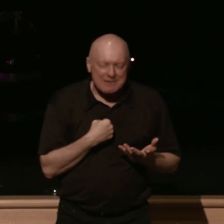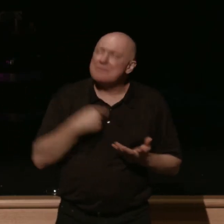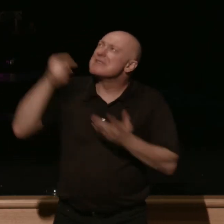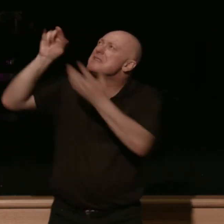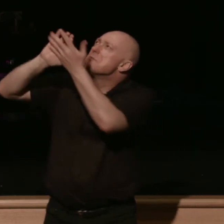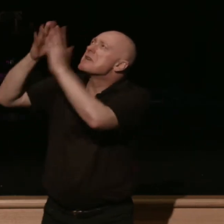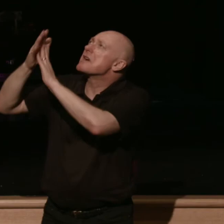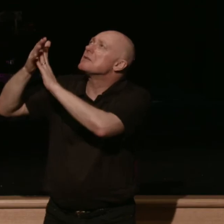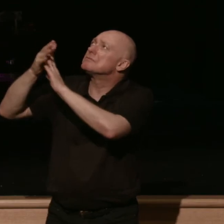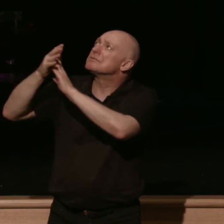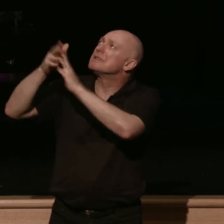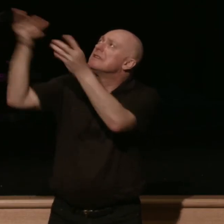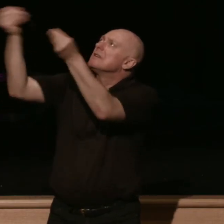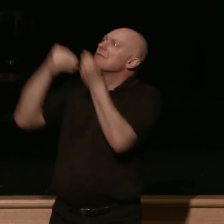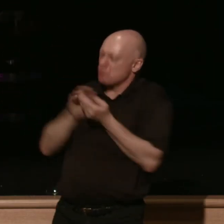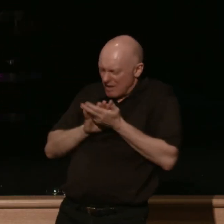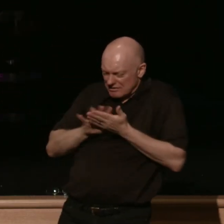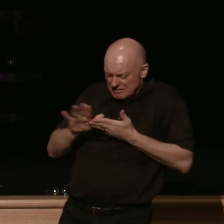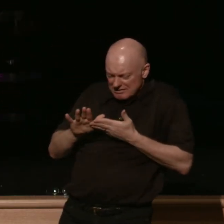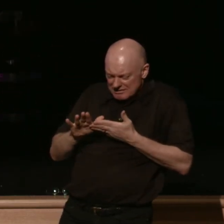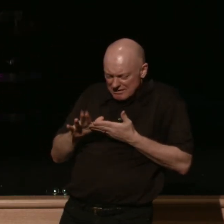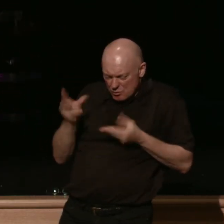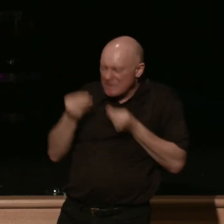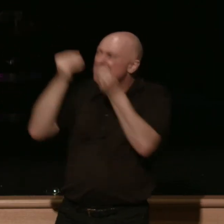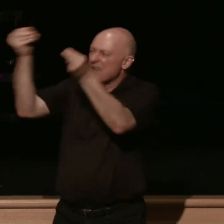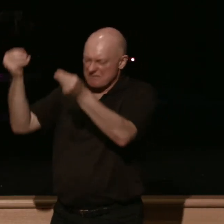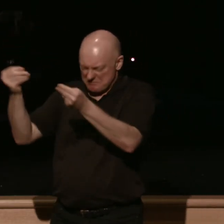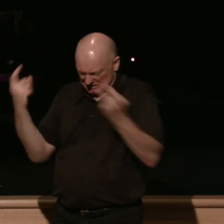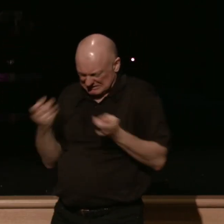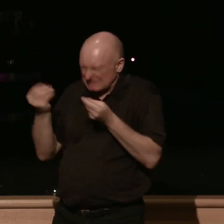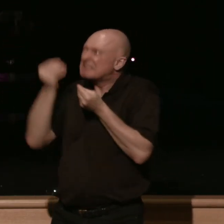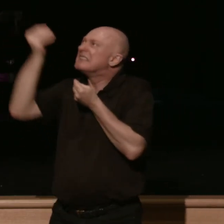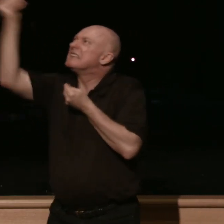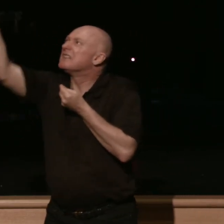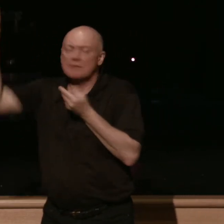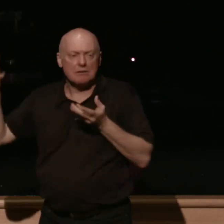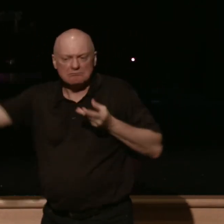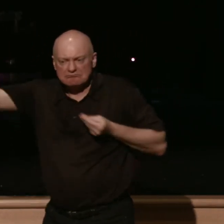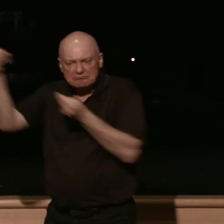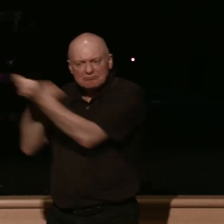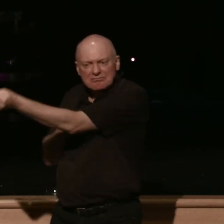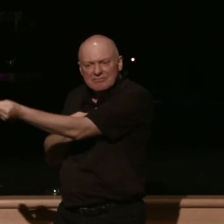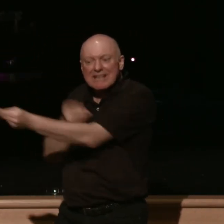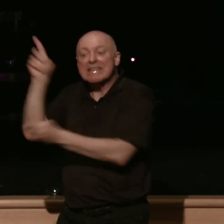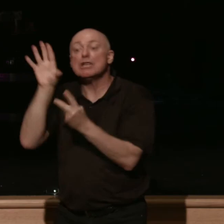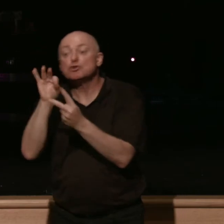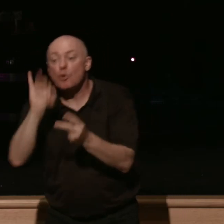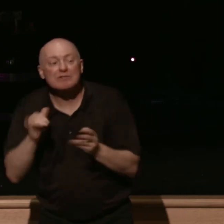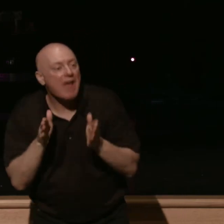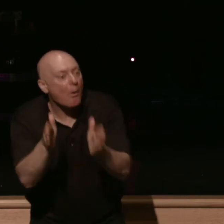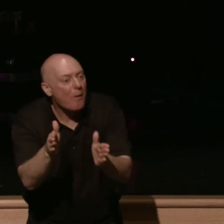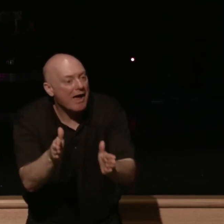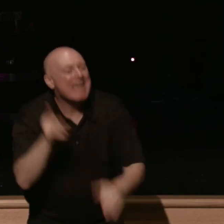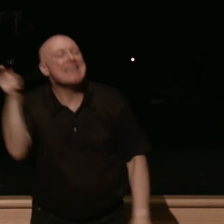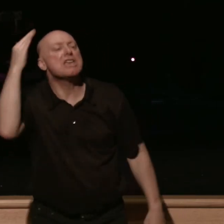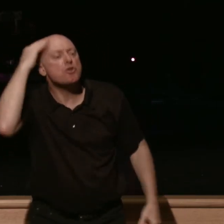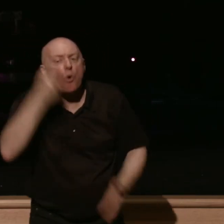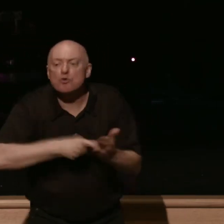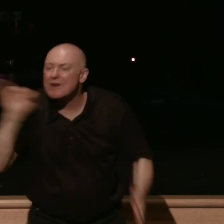curse on the cross the god of justice loves you this much he chose this path he knows what it's like to suffer he knows